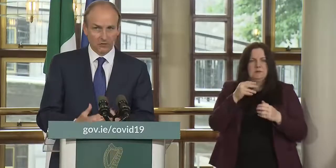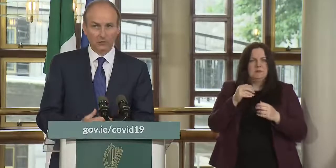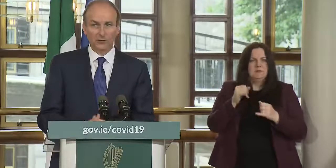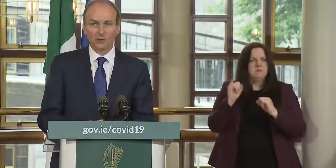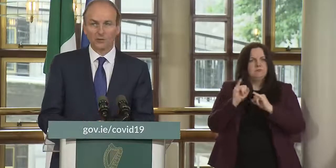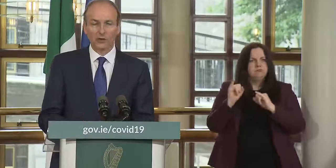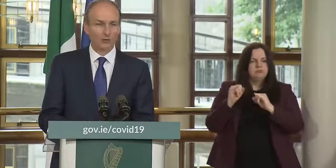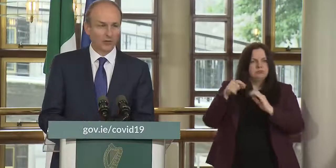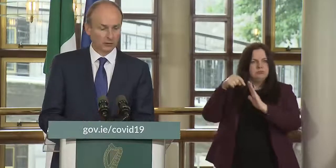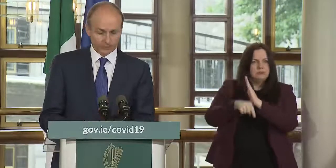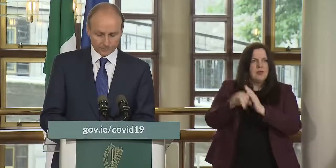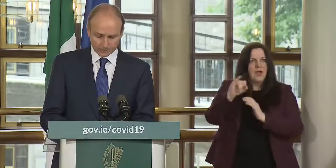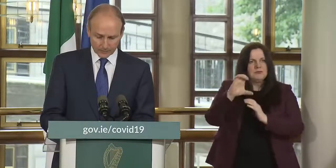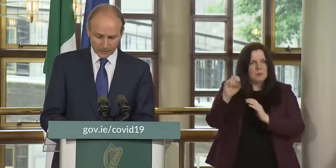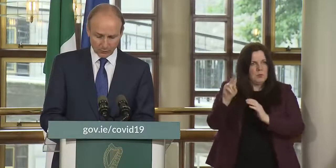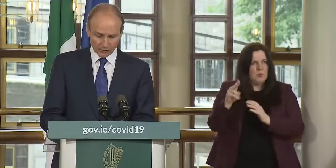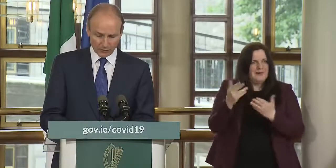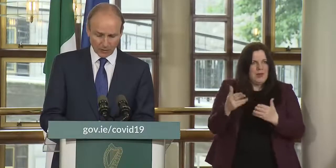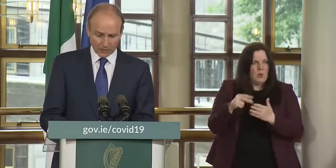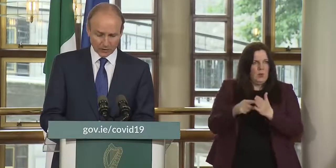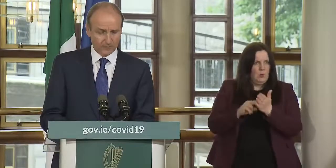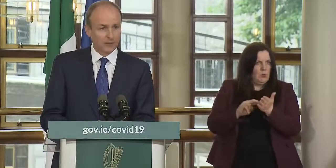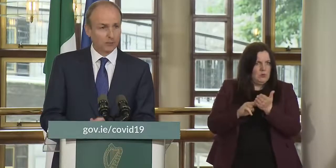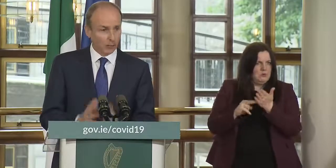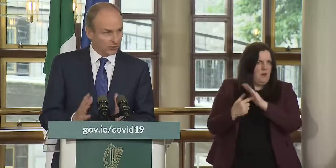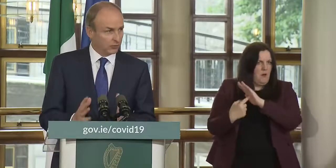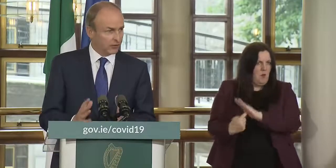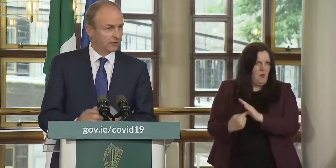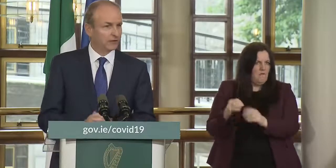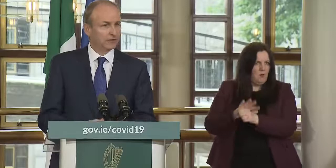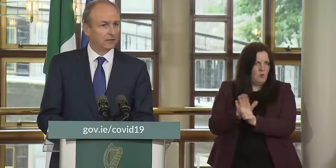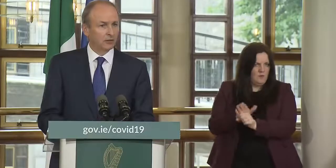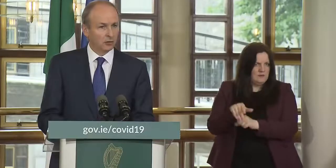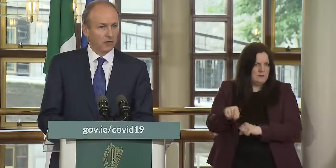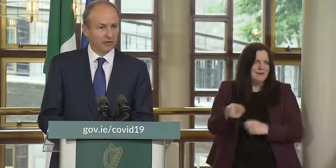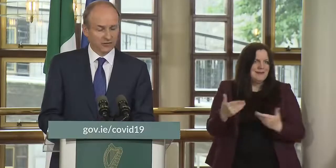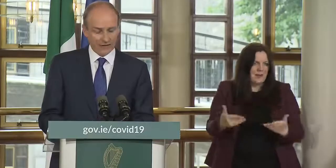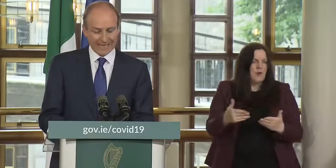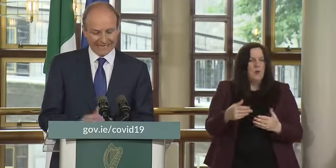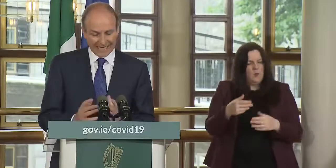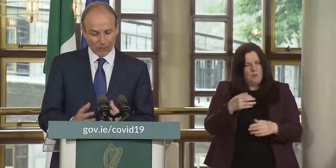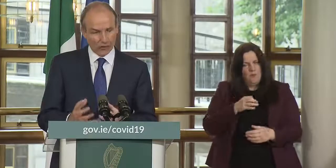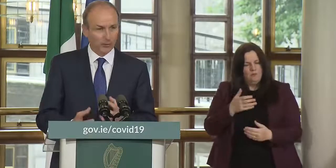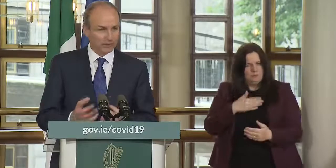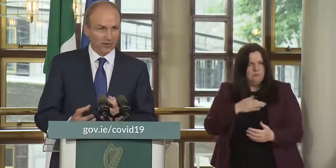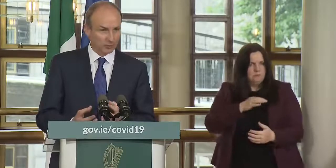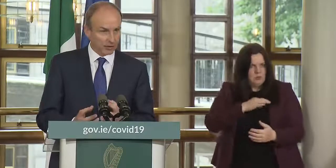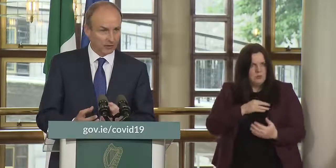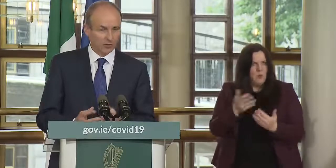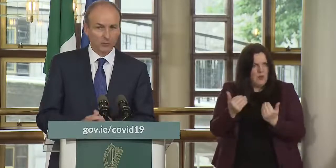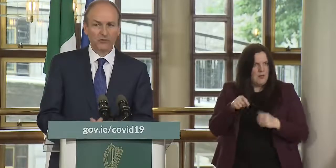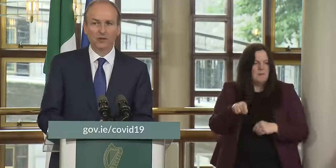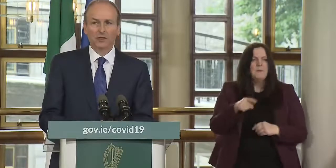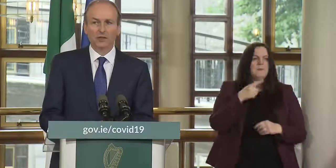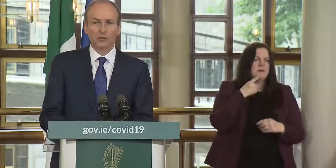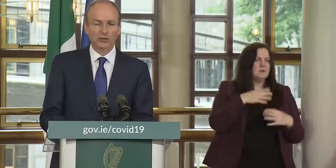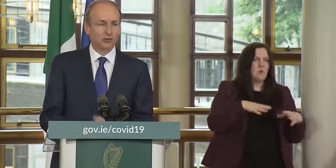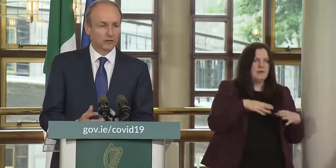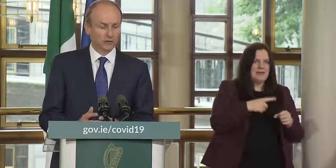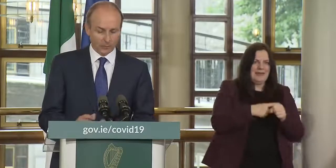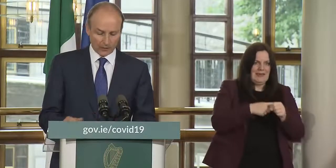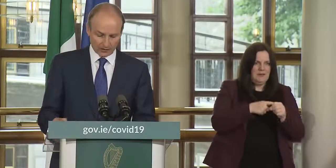it's come down to very low figures which is very welcome but we do need to utilize that and again we don't want any spike in numbers